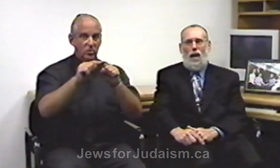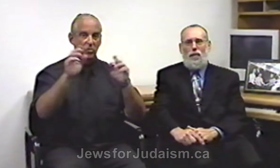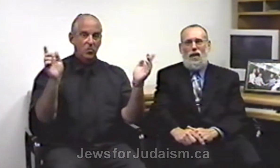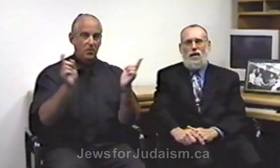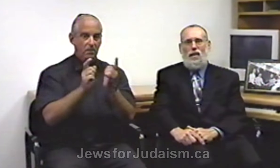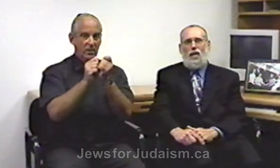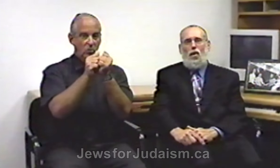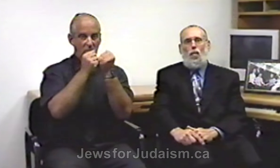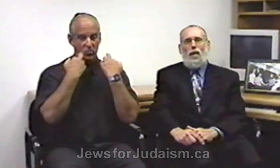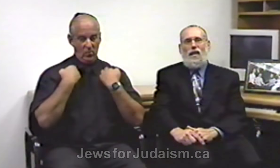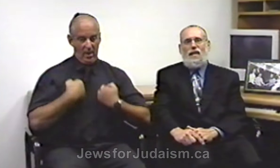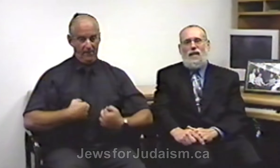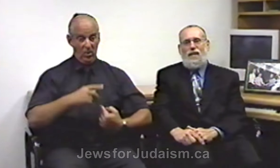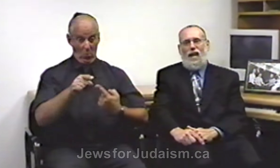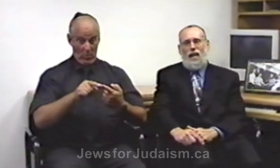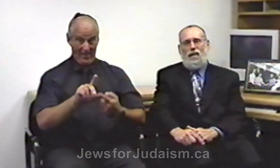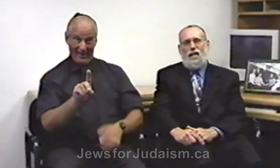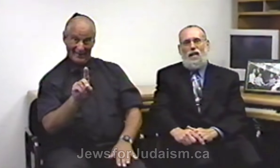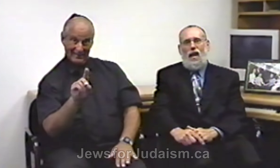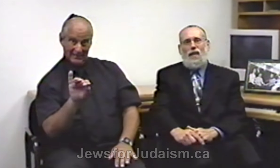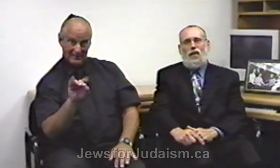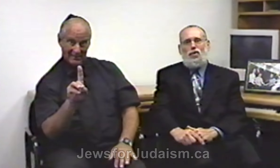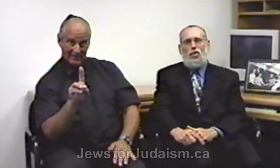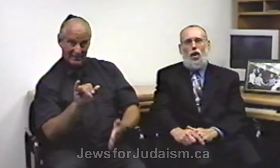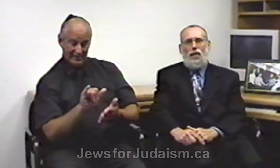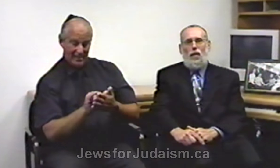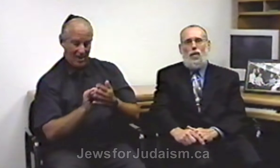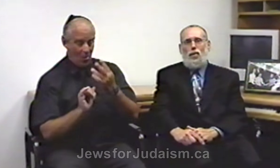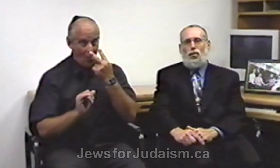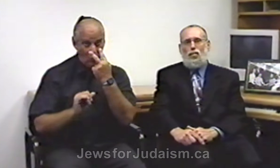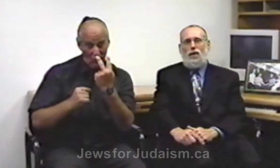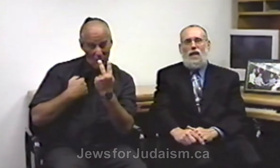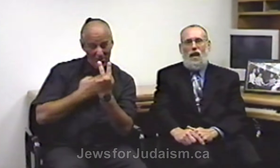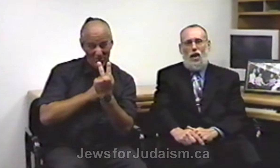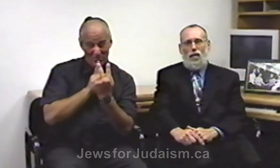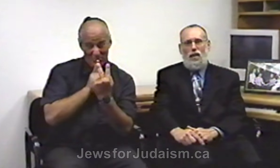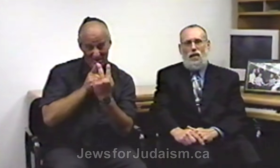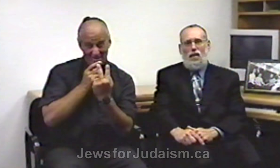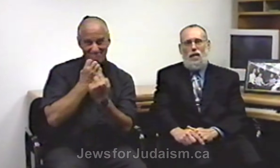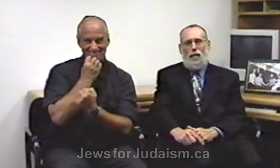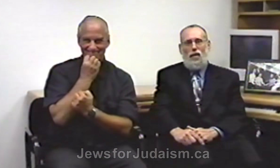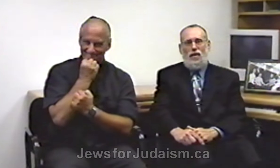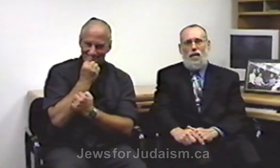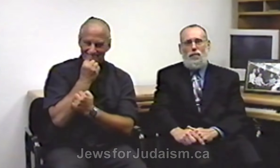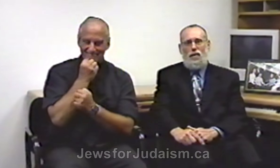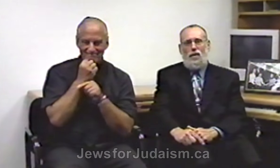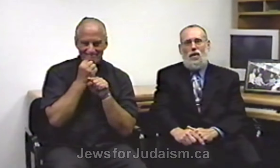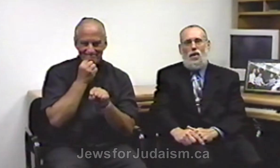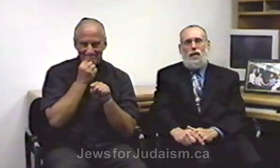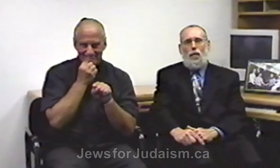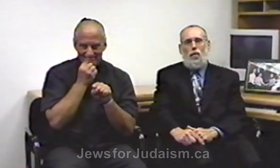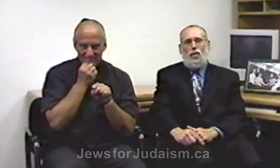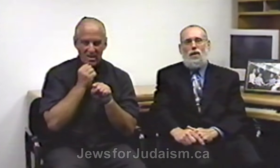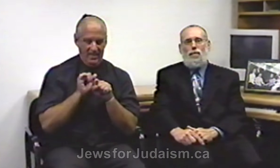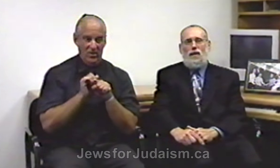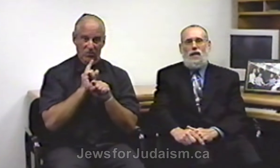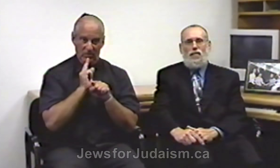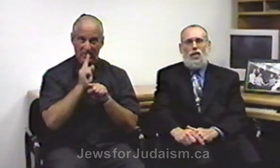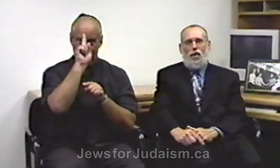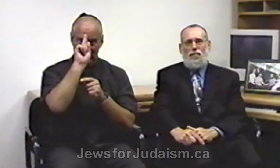rabbi when they did that and they saw that we were truly caring about them that we really believed in our